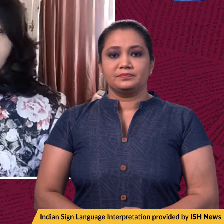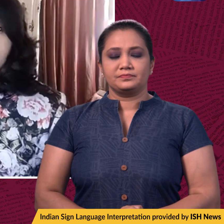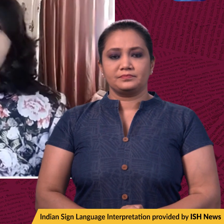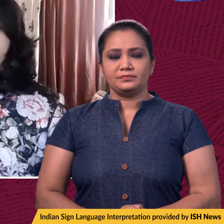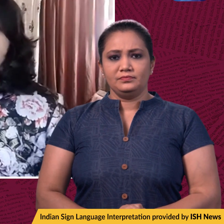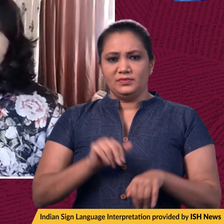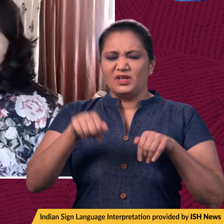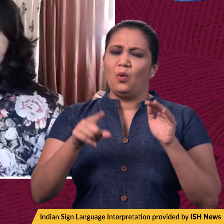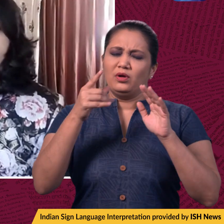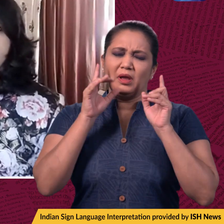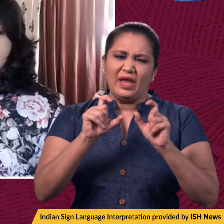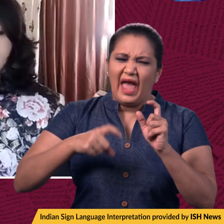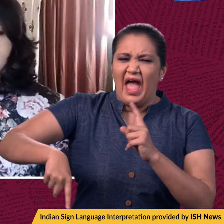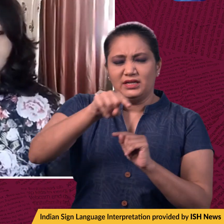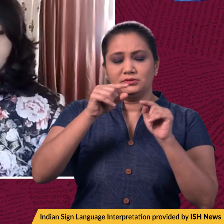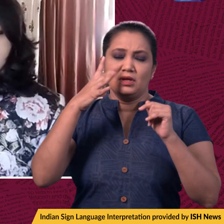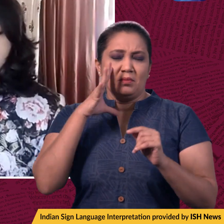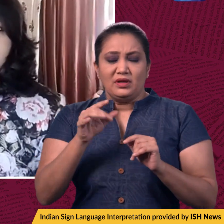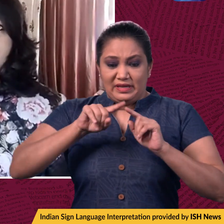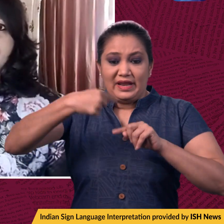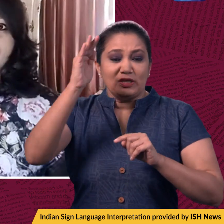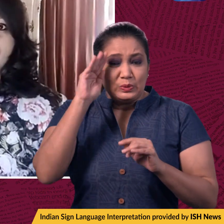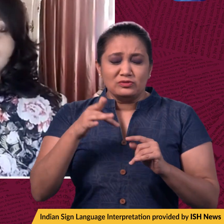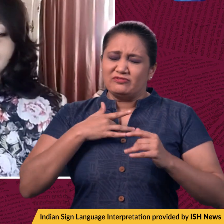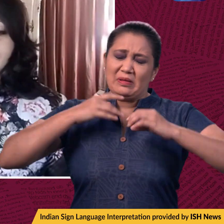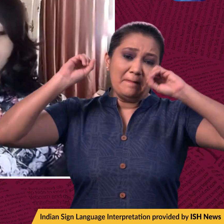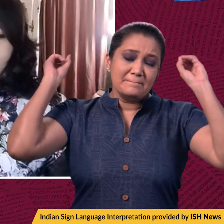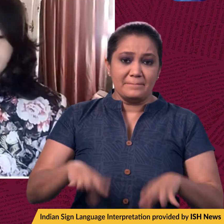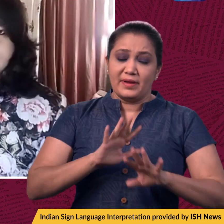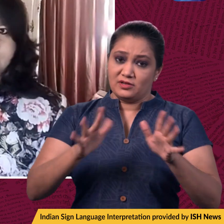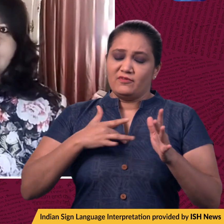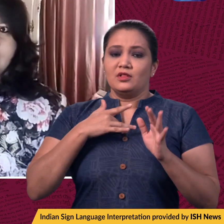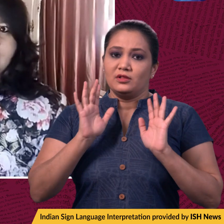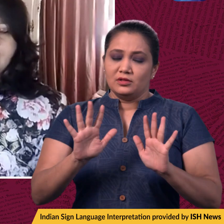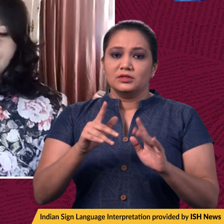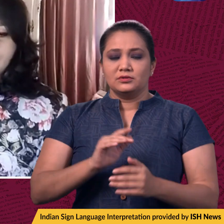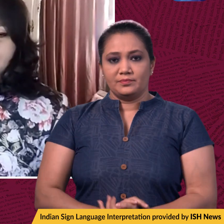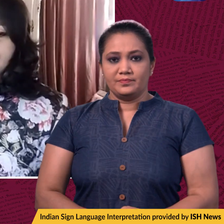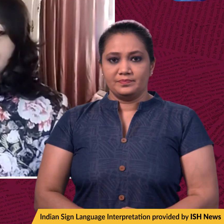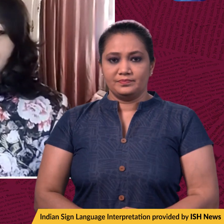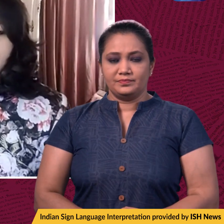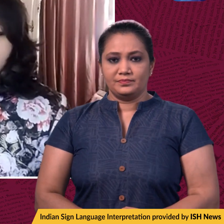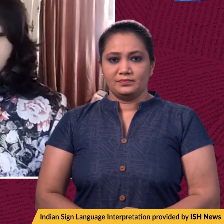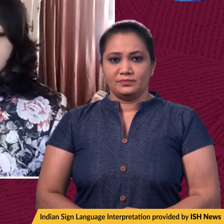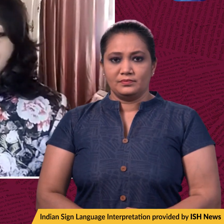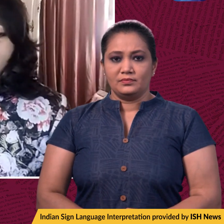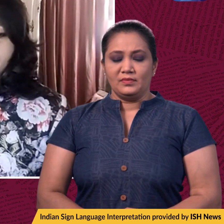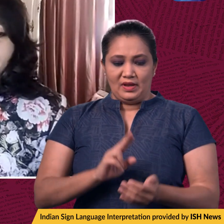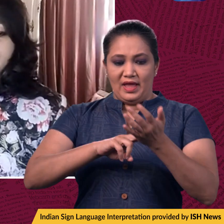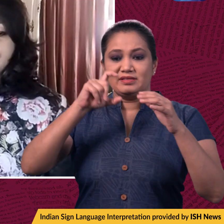Trigger warning for people who are watching right now. The next piece of news is quite disturbing. The National Commission for Women has